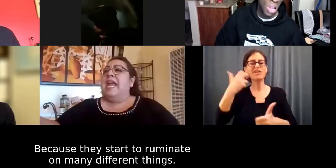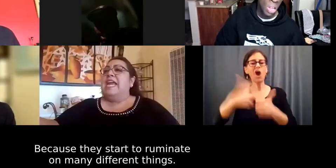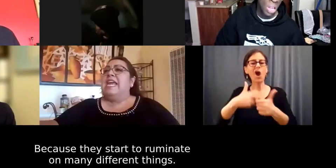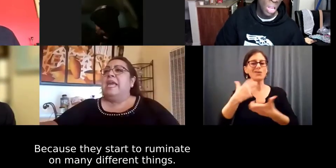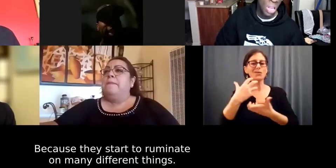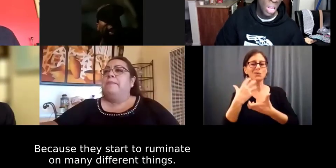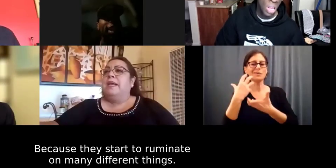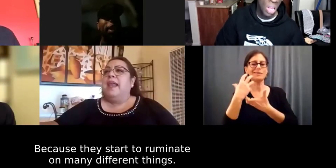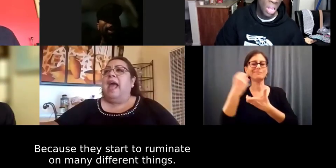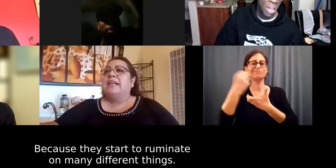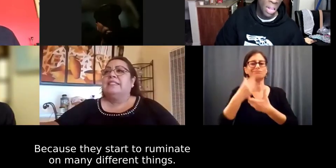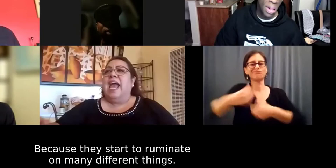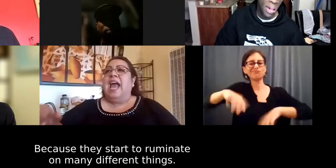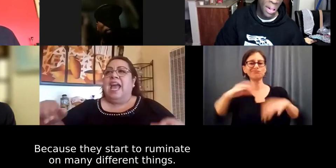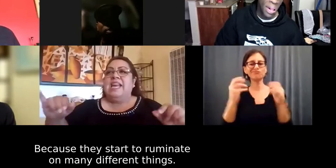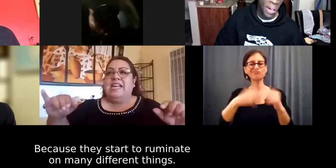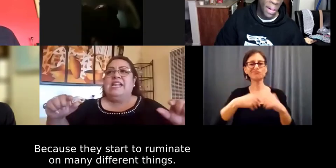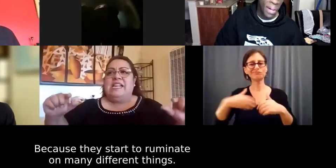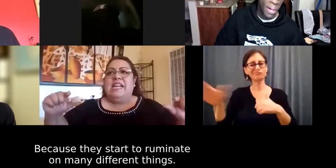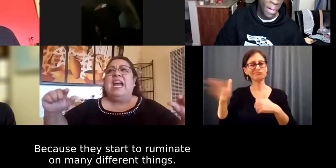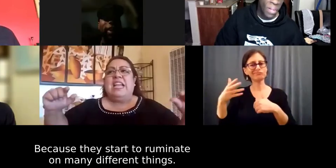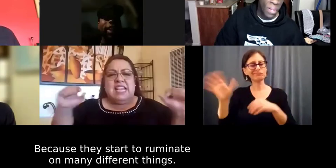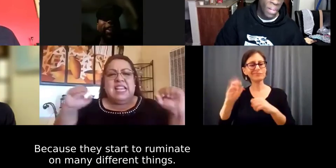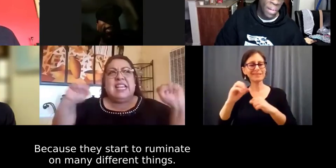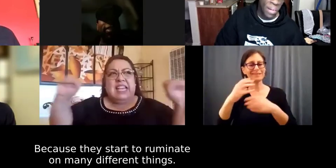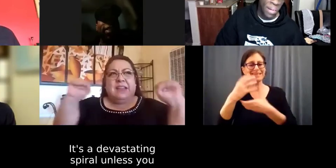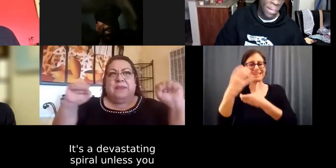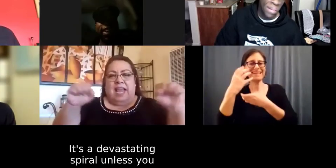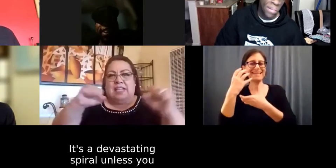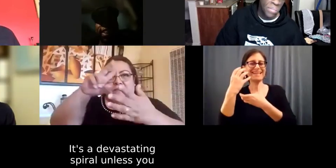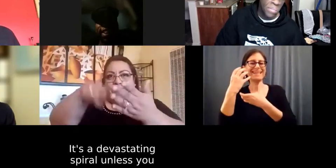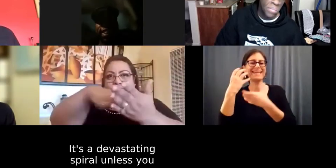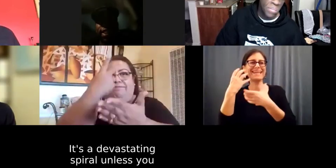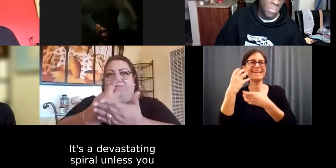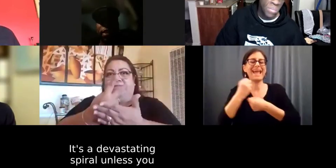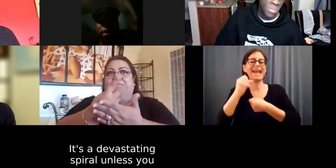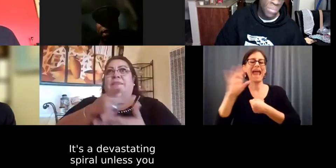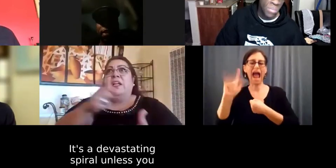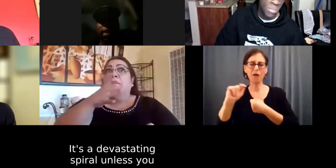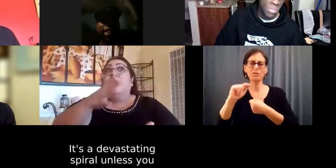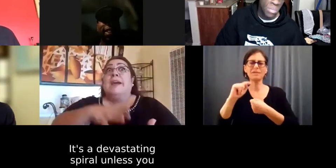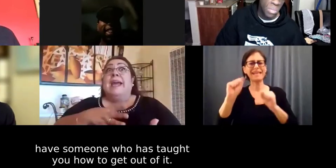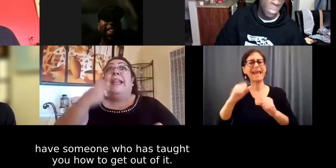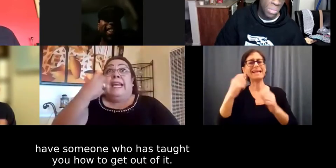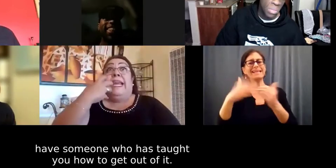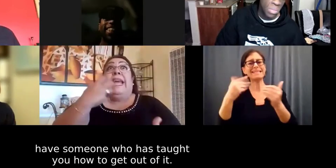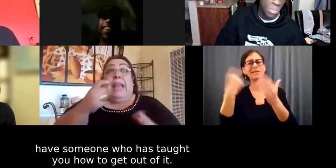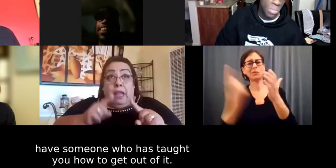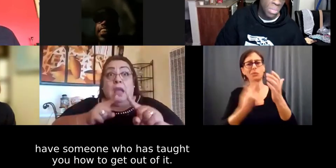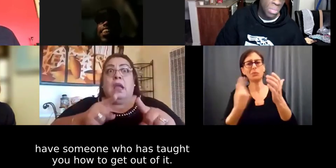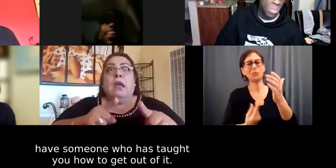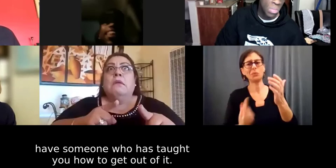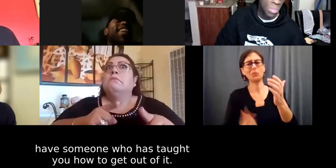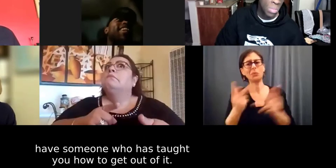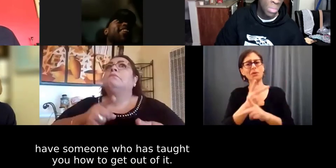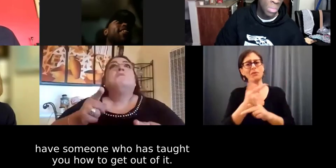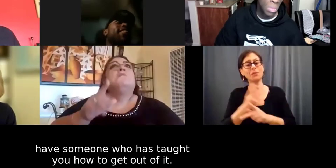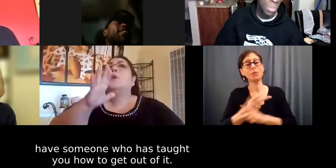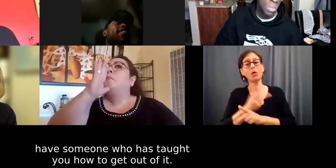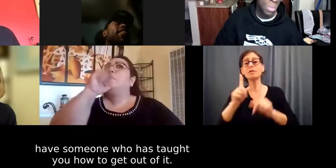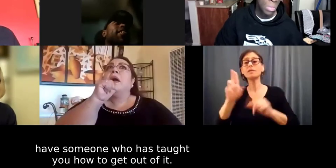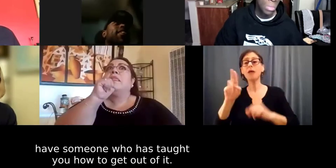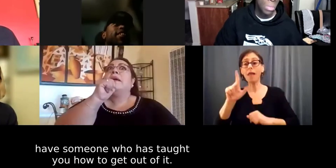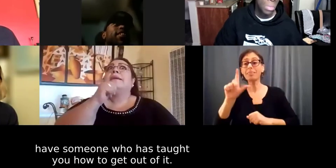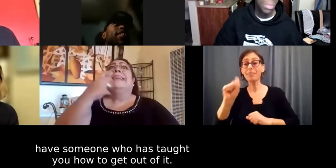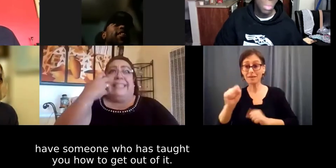It's a, it's a, it's a pretty, um, it's a pretty devastating spiral, unless you have someone who has